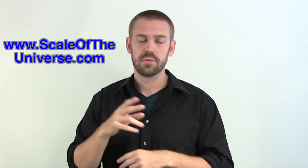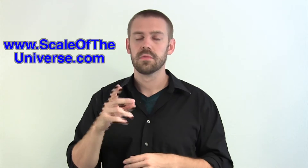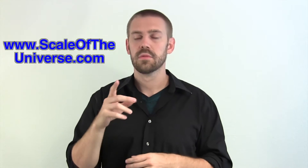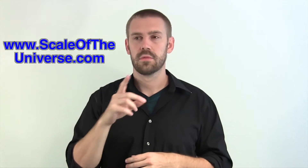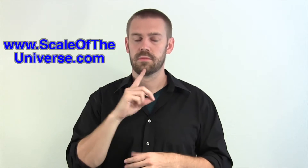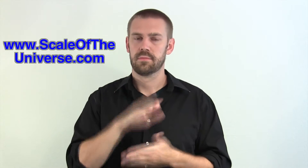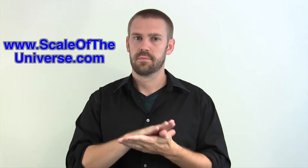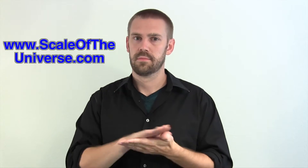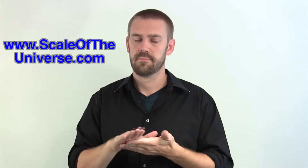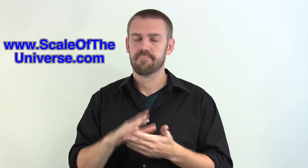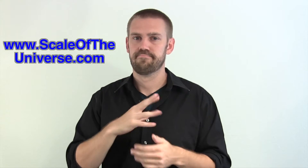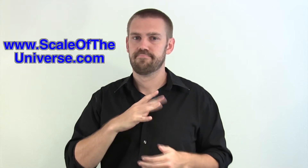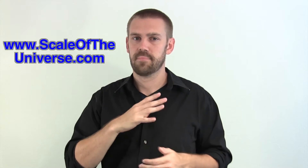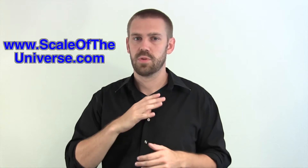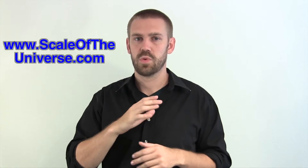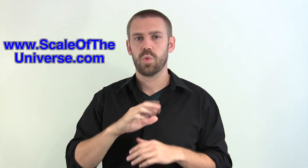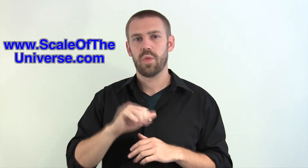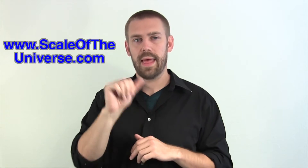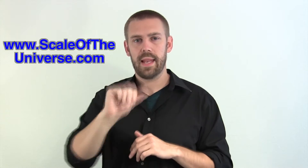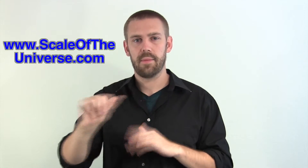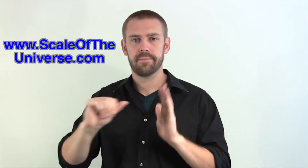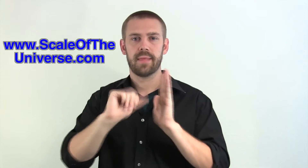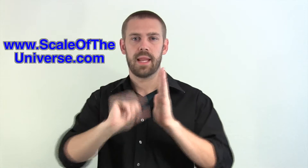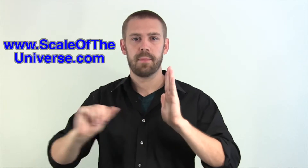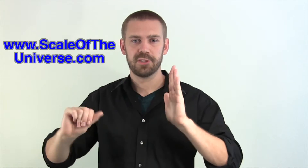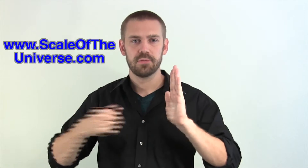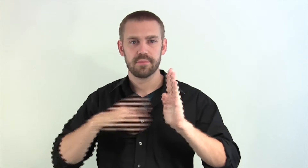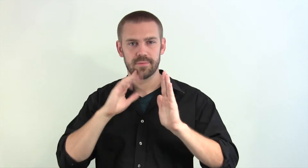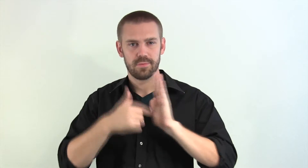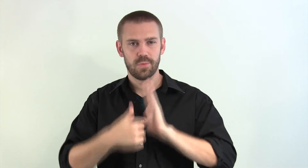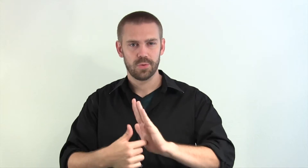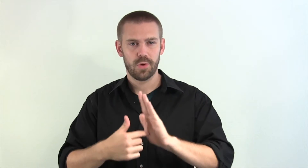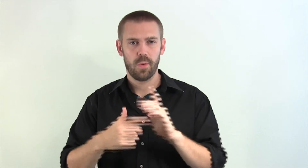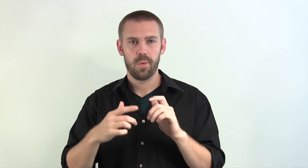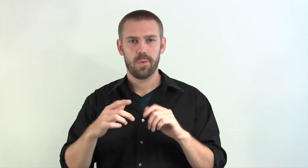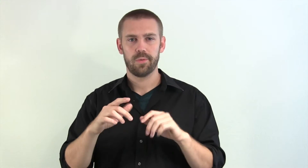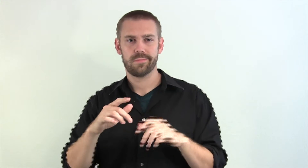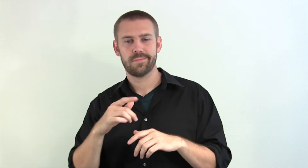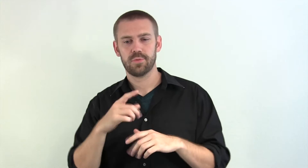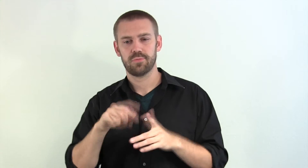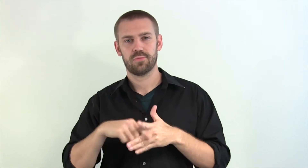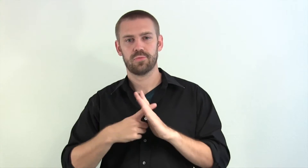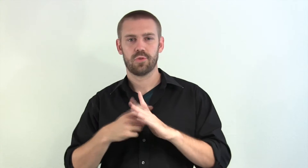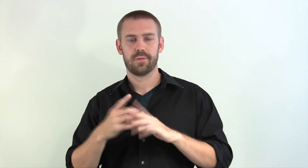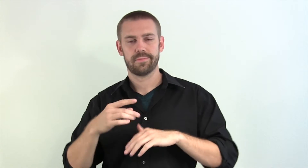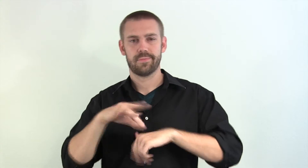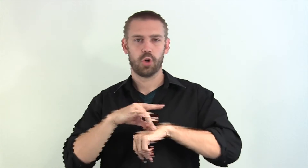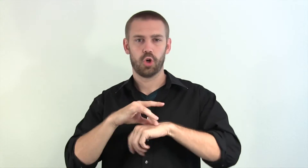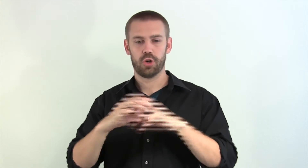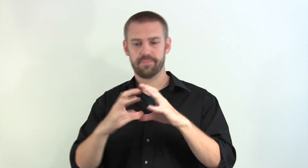And it's really incredible. It's an animation that shows you starting at Earth,